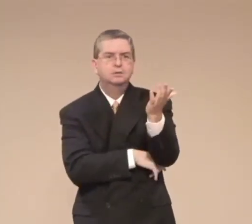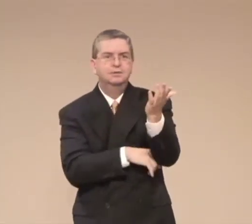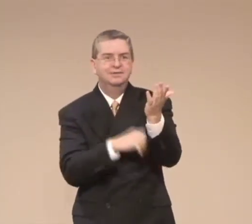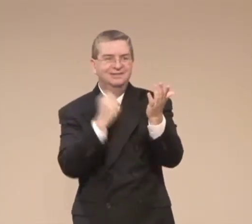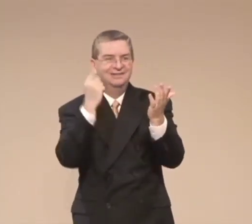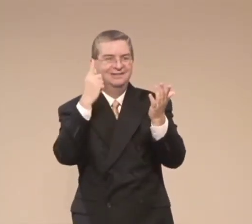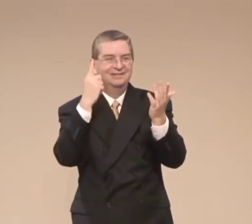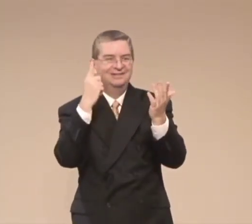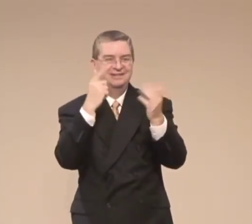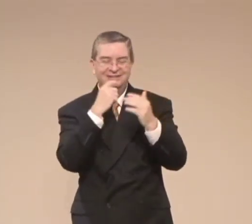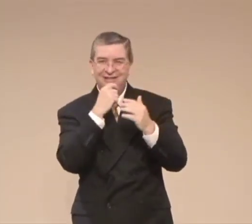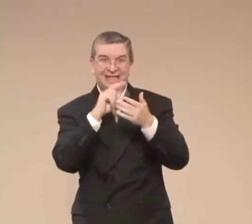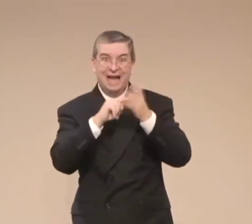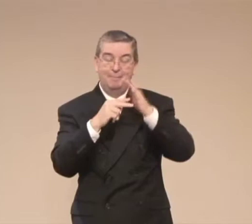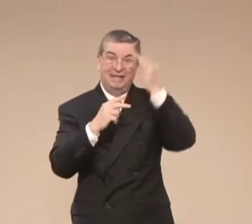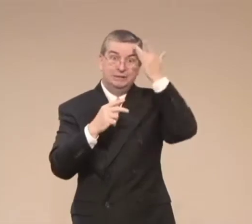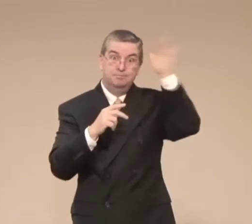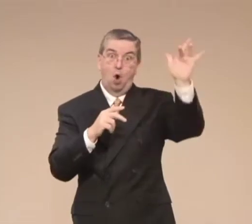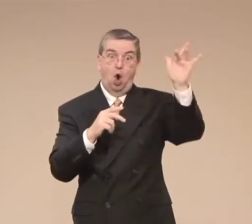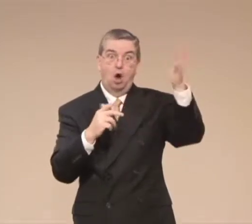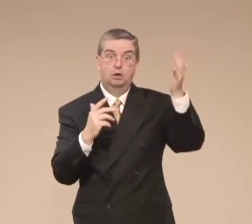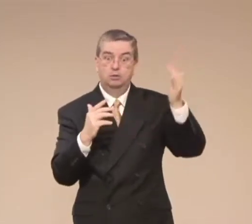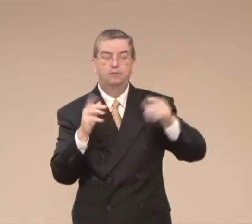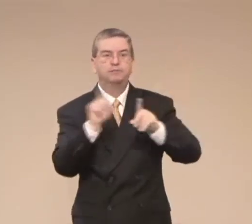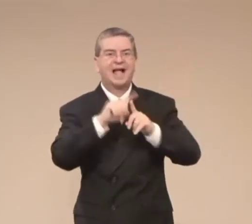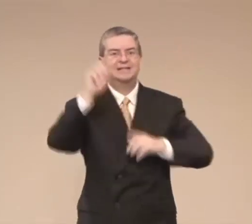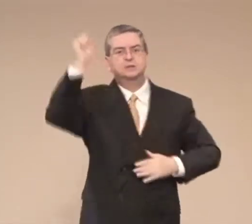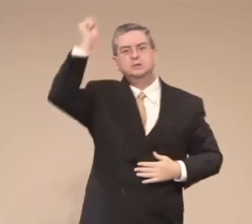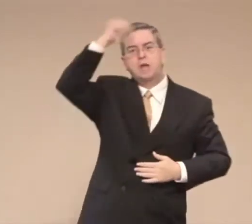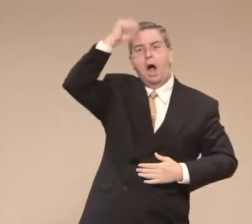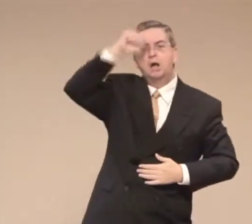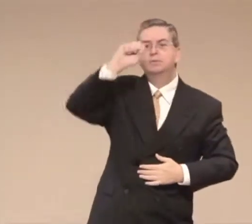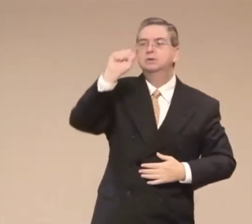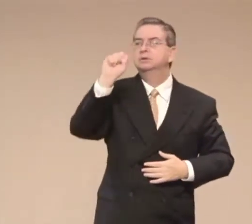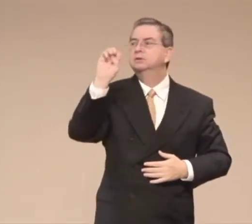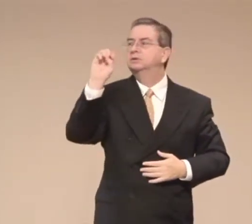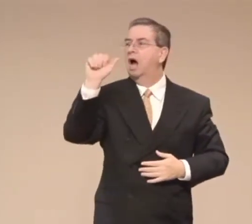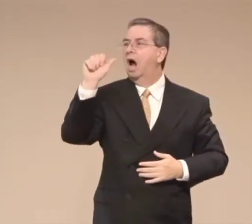And God will show you which is the right path and which is the wrong path.